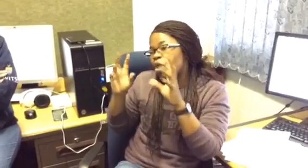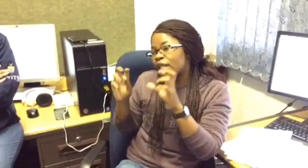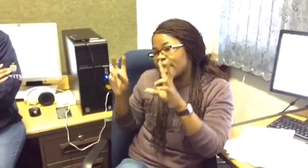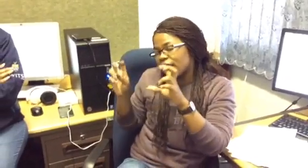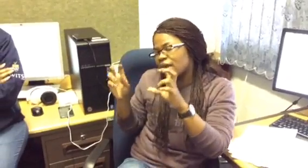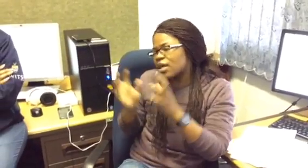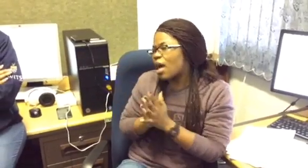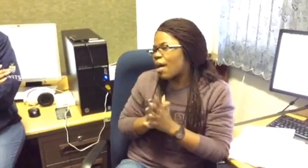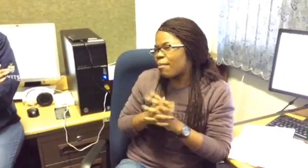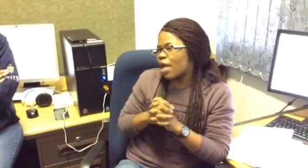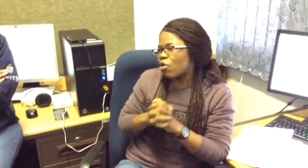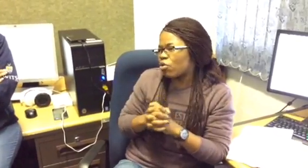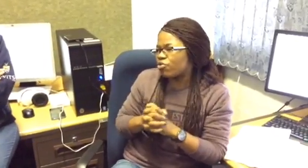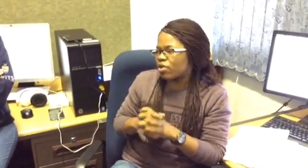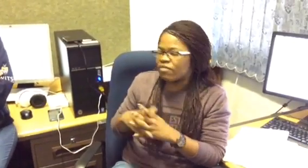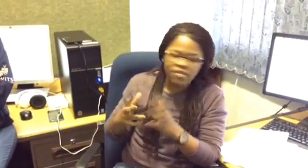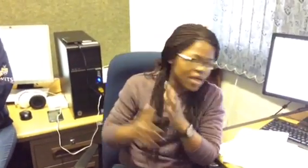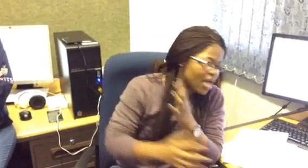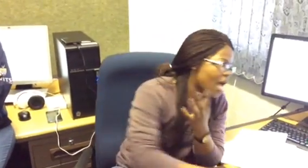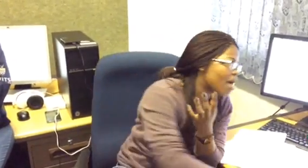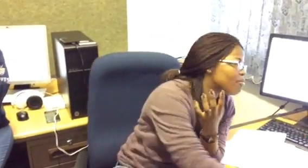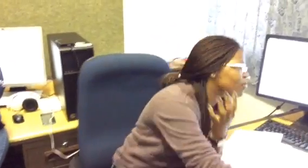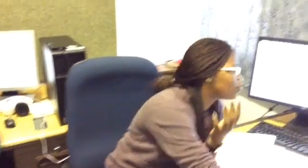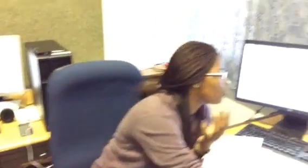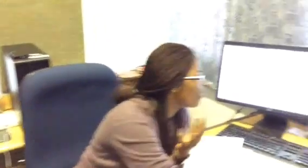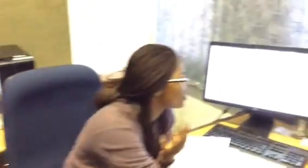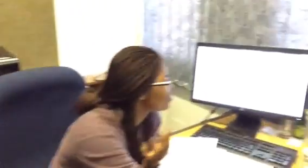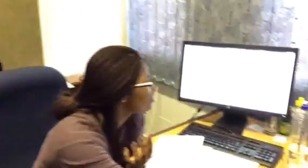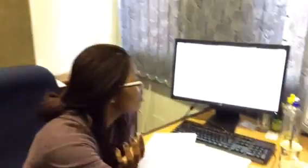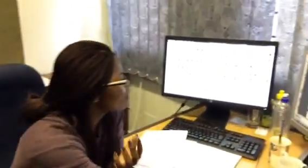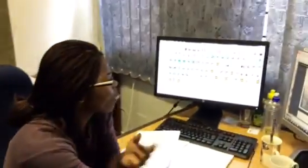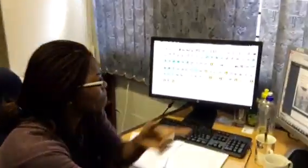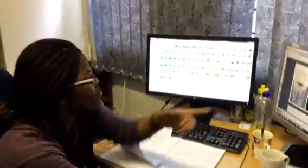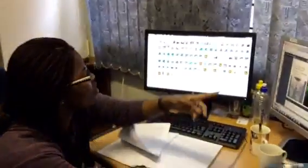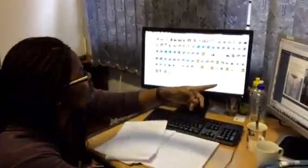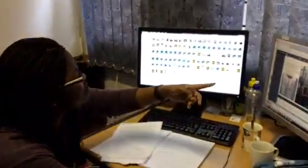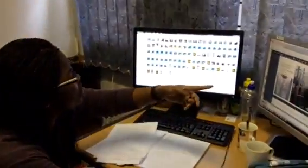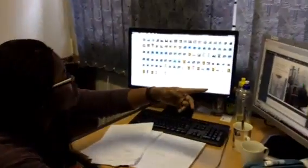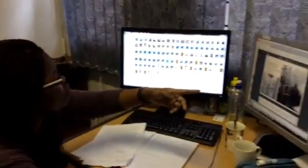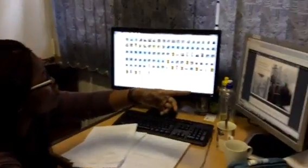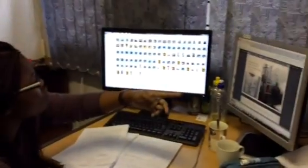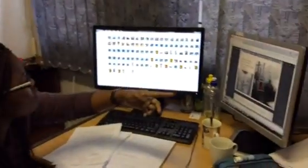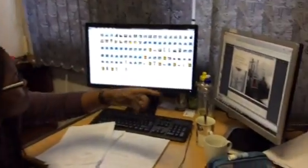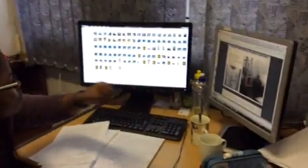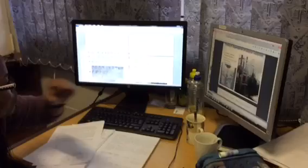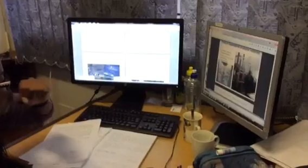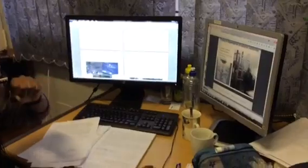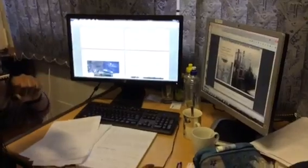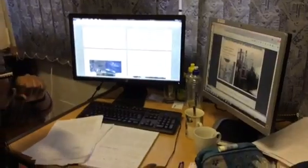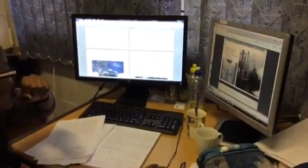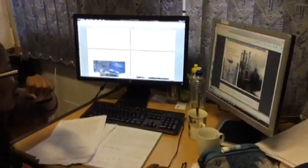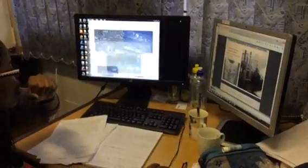modeling um my gold reef um so what this leads to um